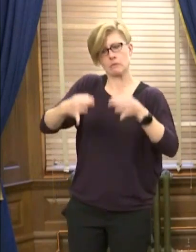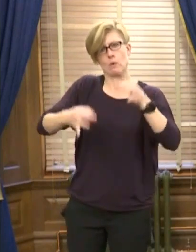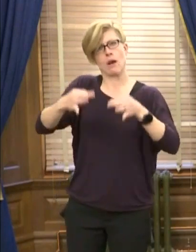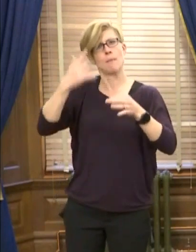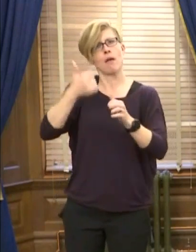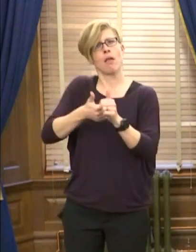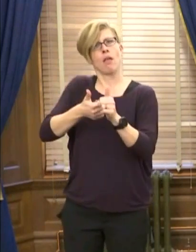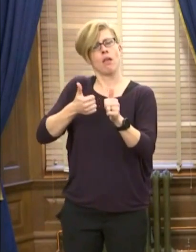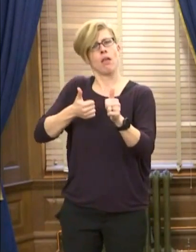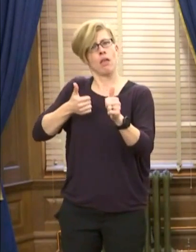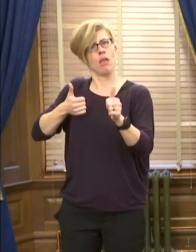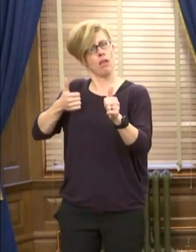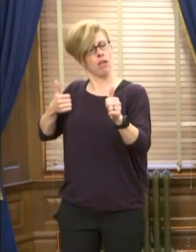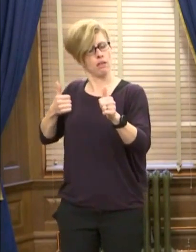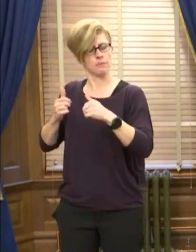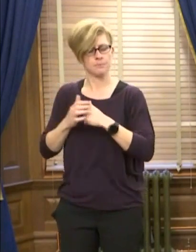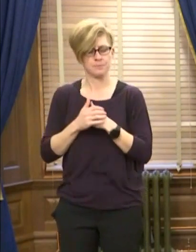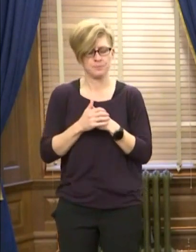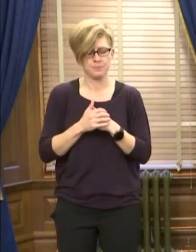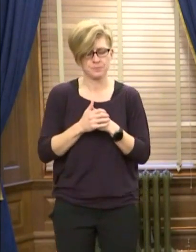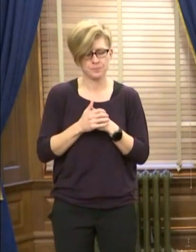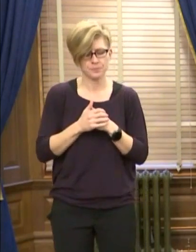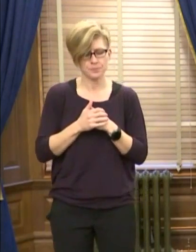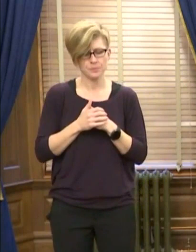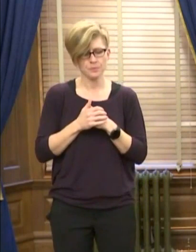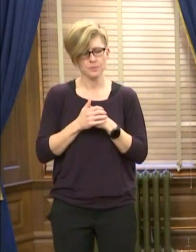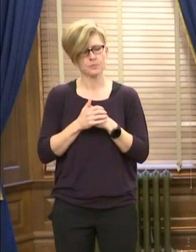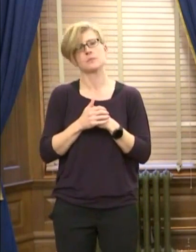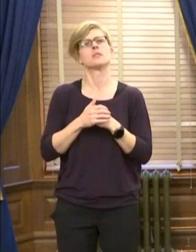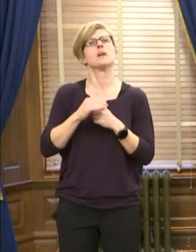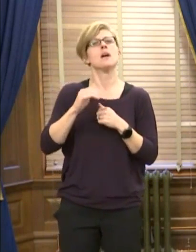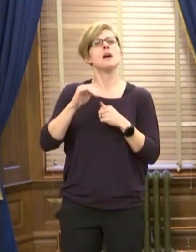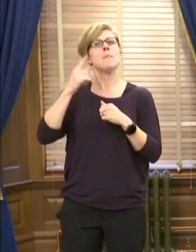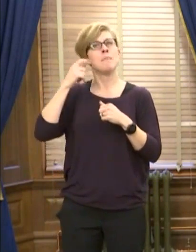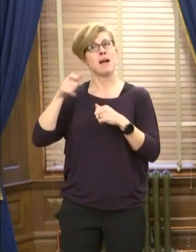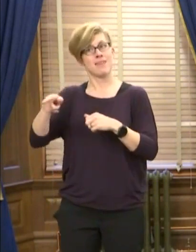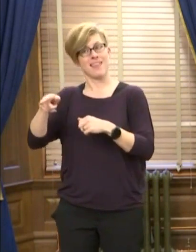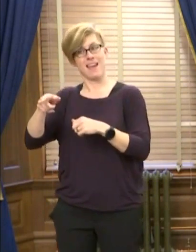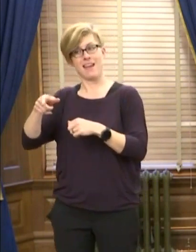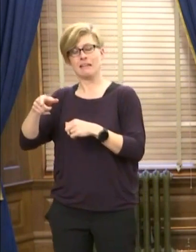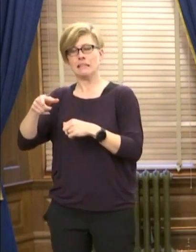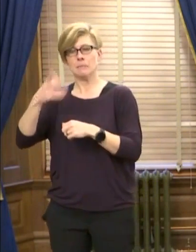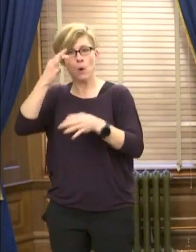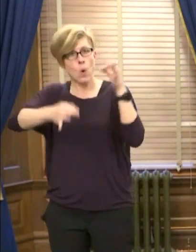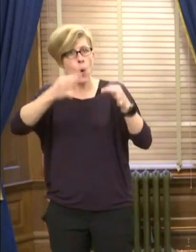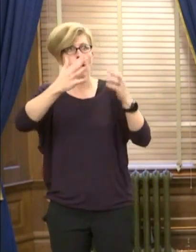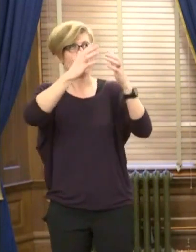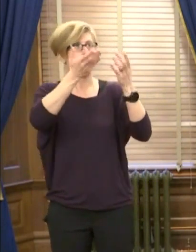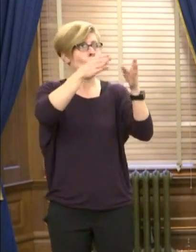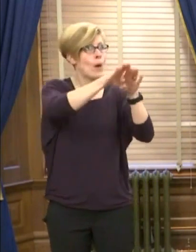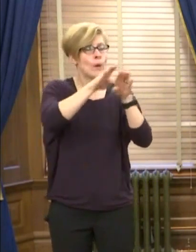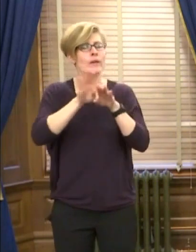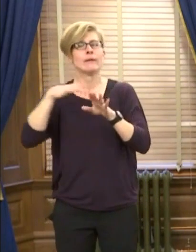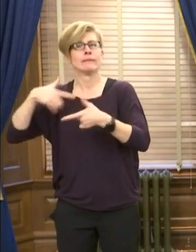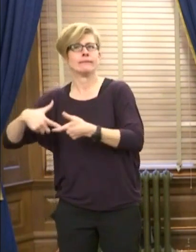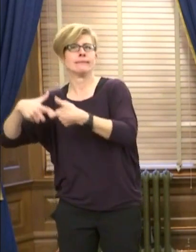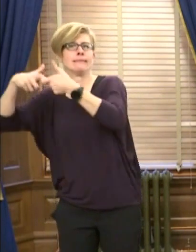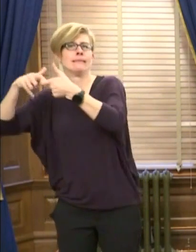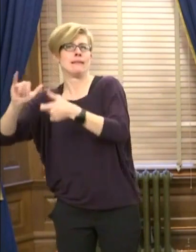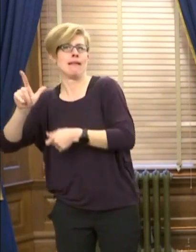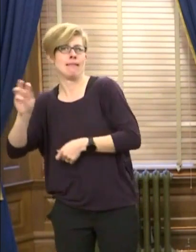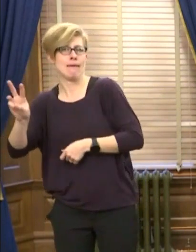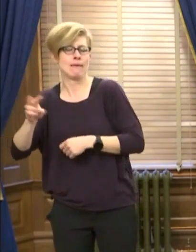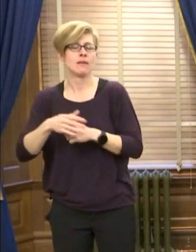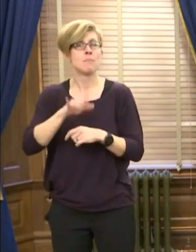timeframes that are in statute but have been suspended during the pandemic. It's clear that with that